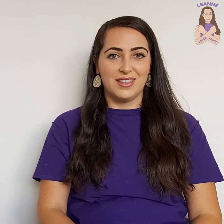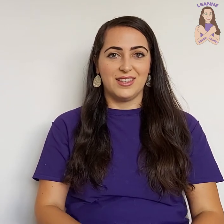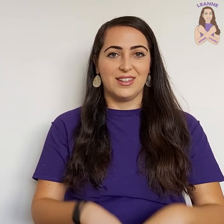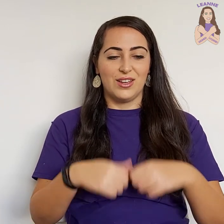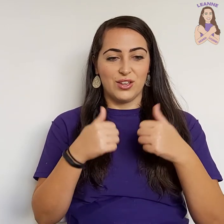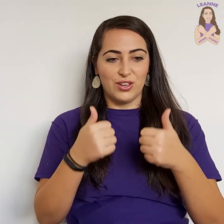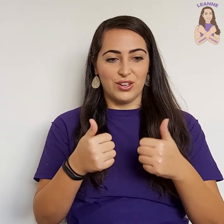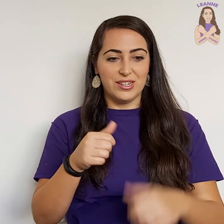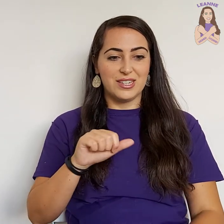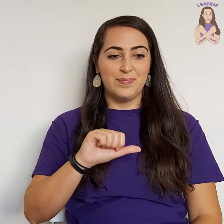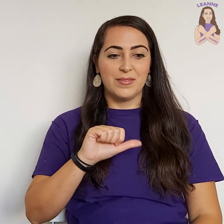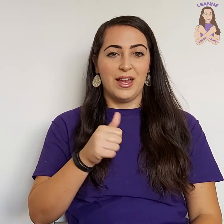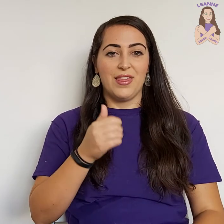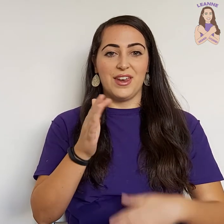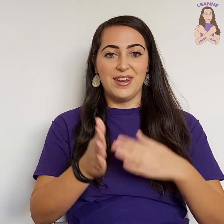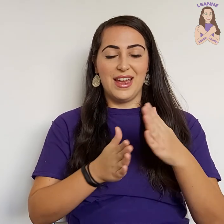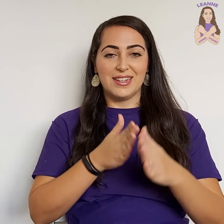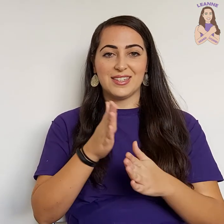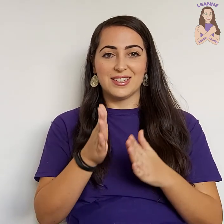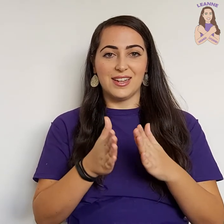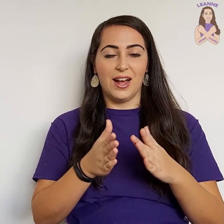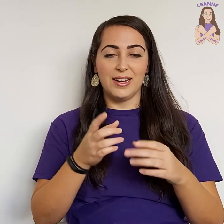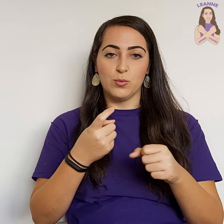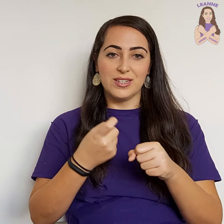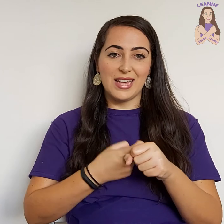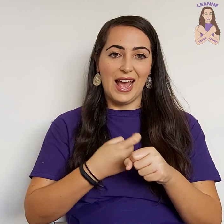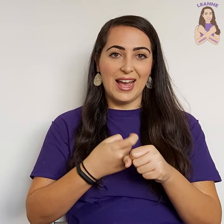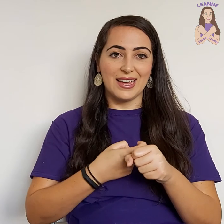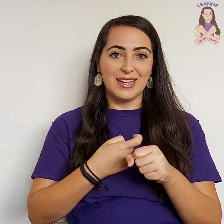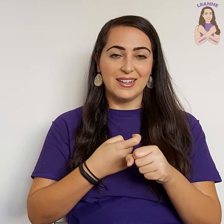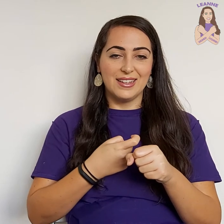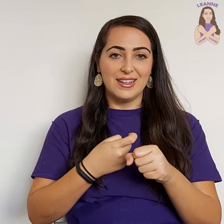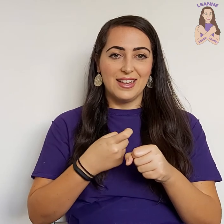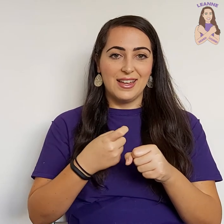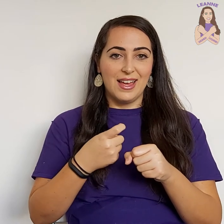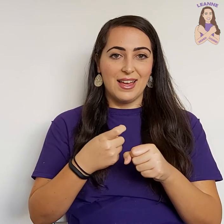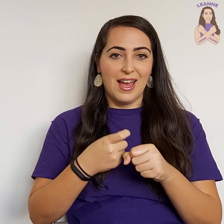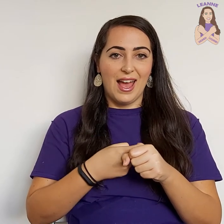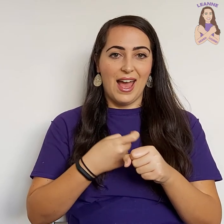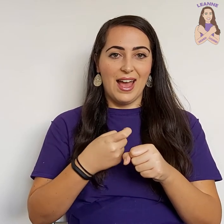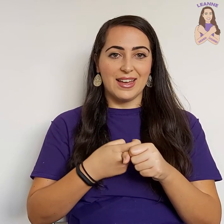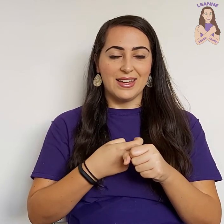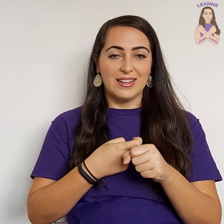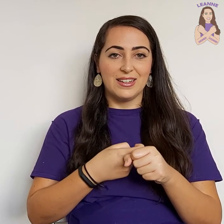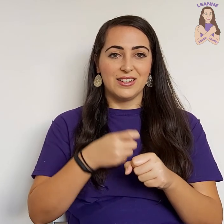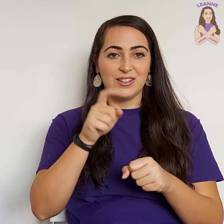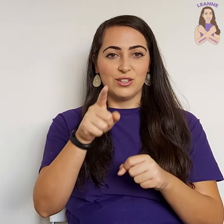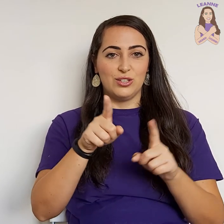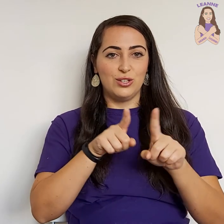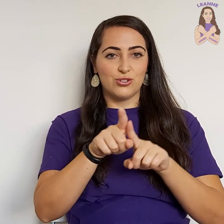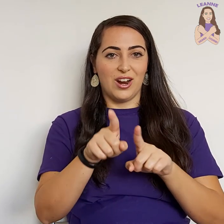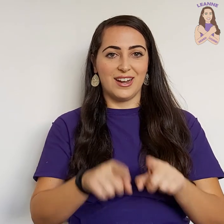Good. The next sign was egg. Egg. You try.